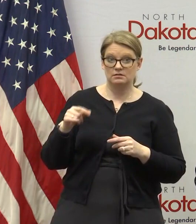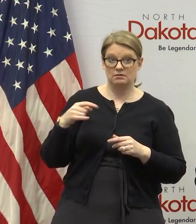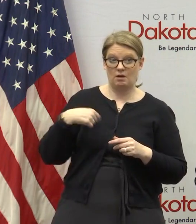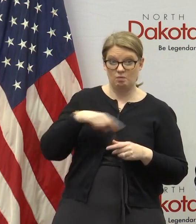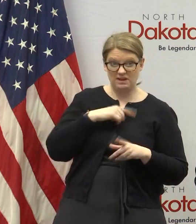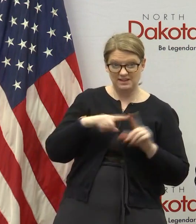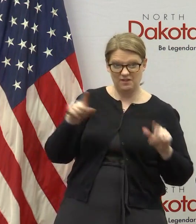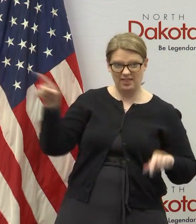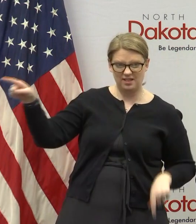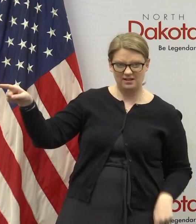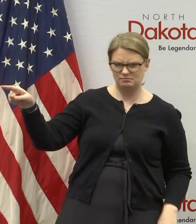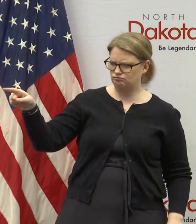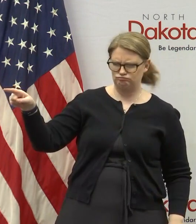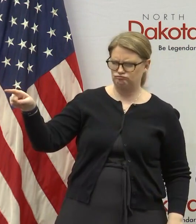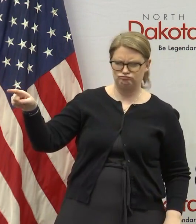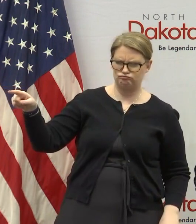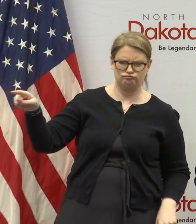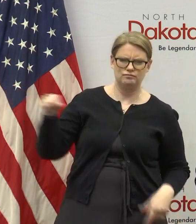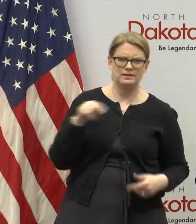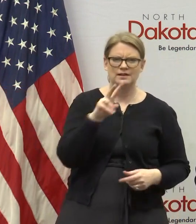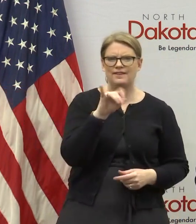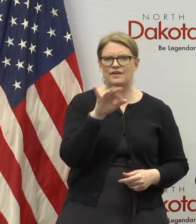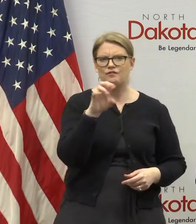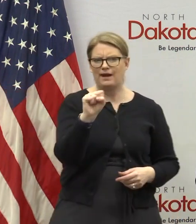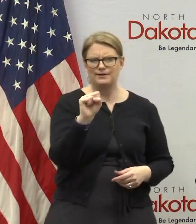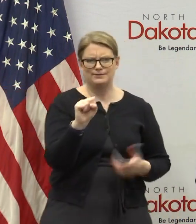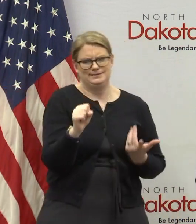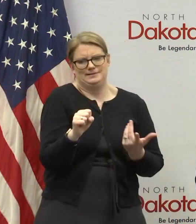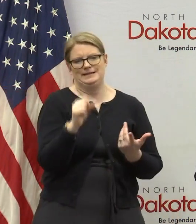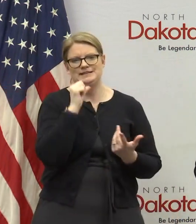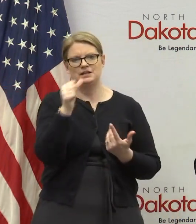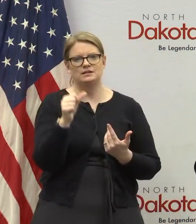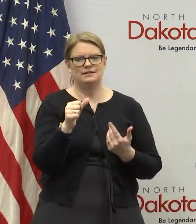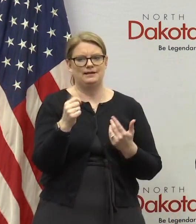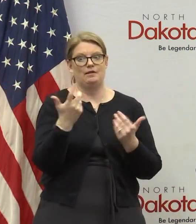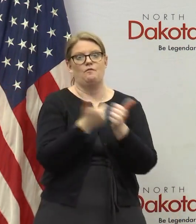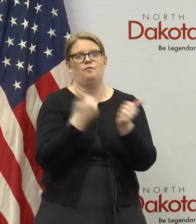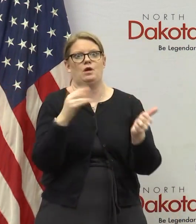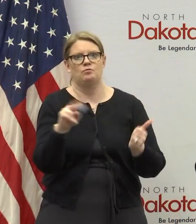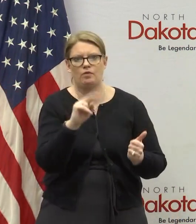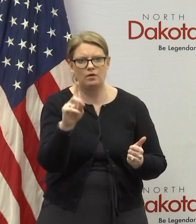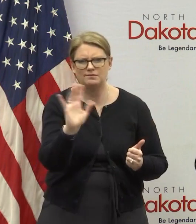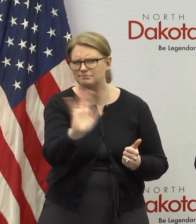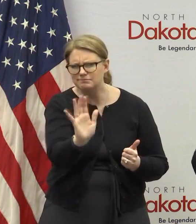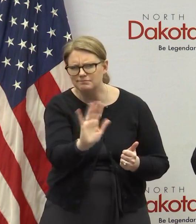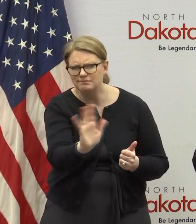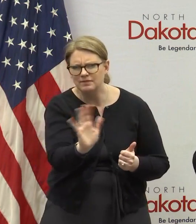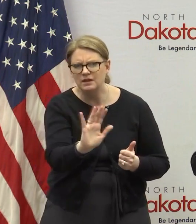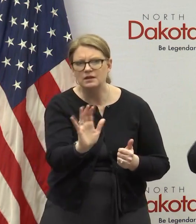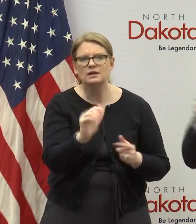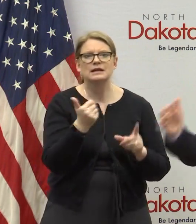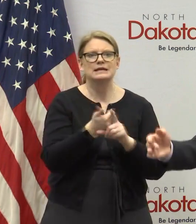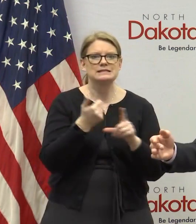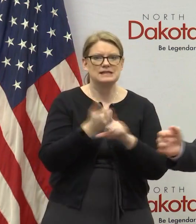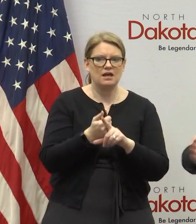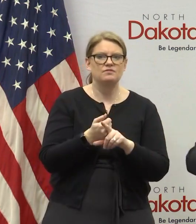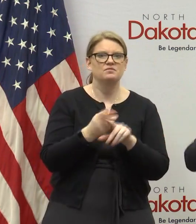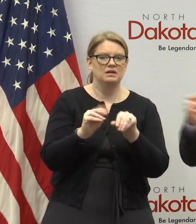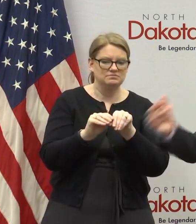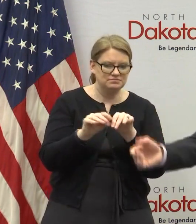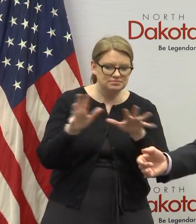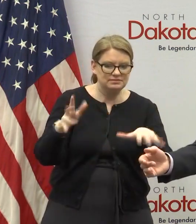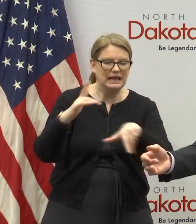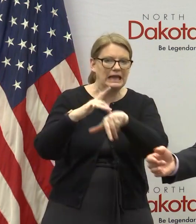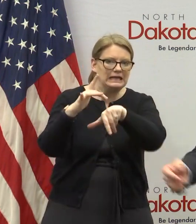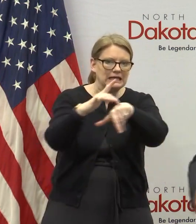places because the virus doesn't discriminate on geography it discriminates based on whether it has contact with another person